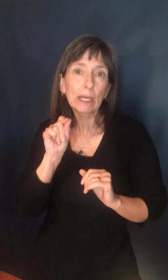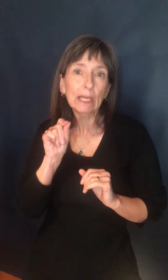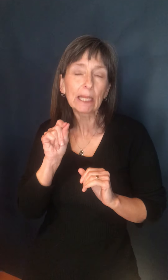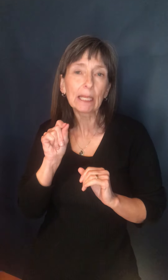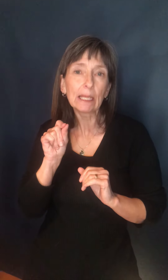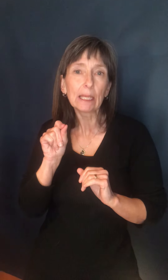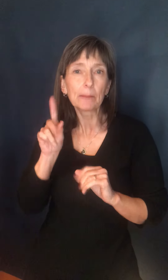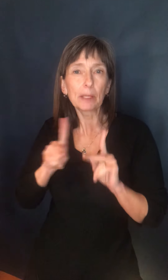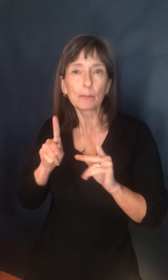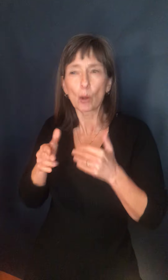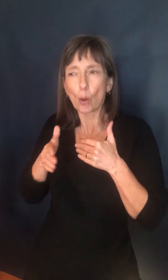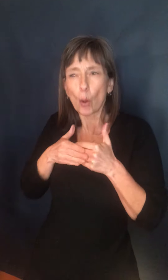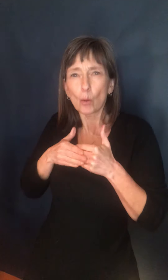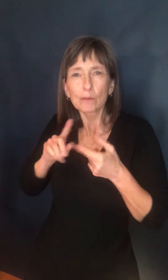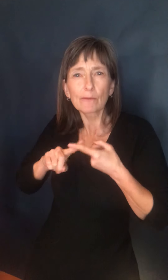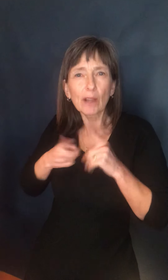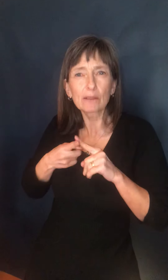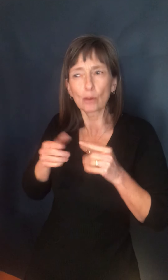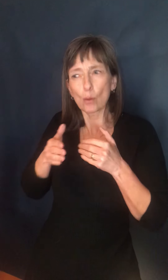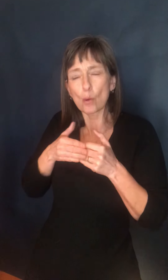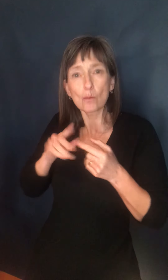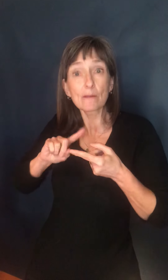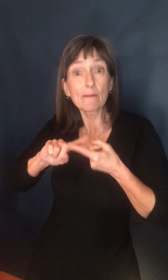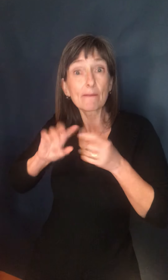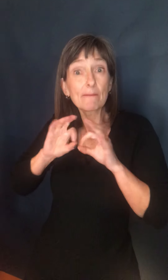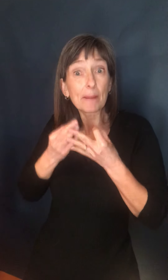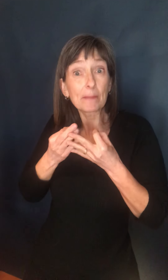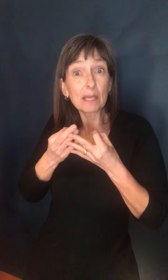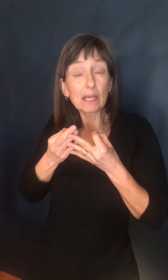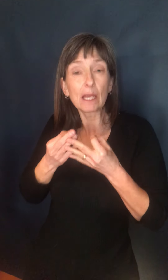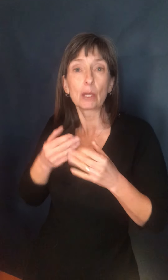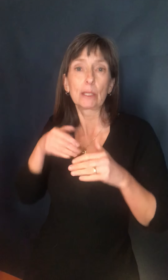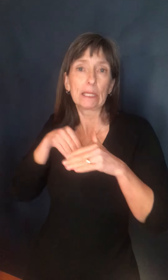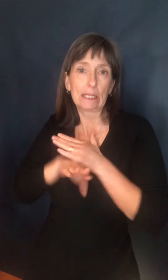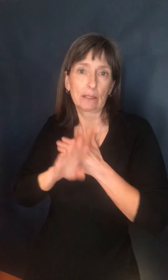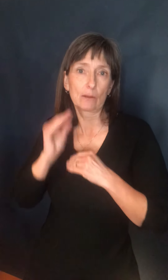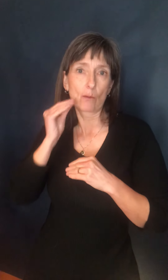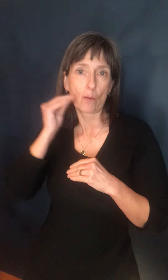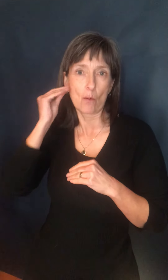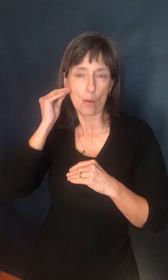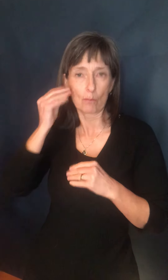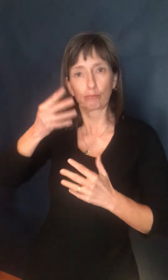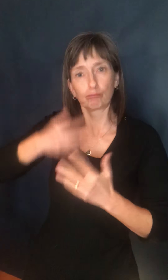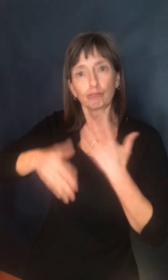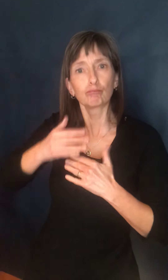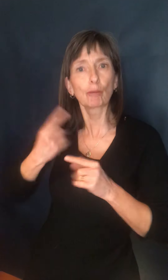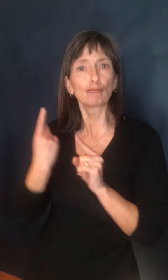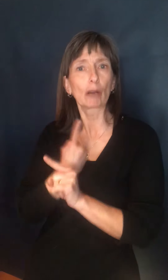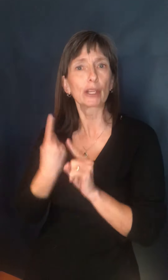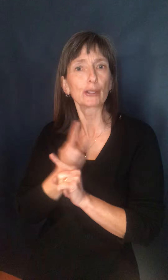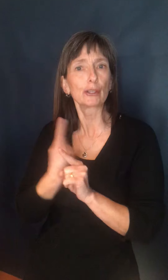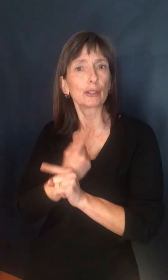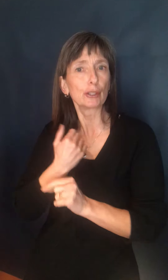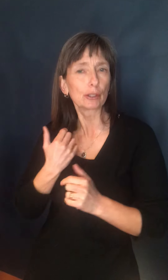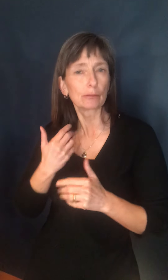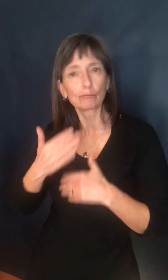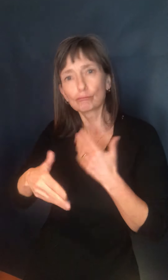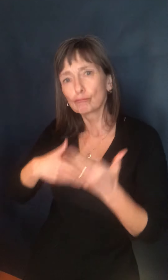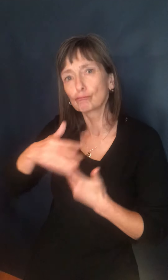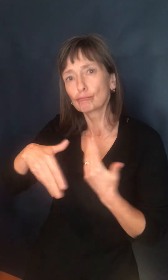20 close friends and or family, and these are the individuals that you interact with in close settings, such as in your home or sharing a